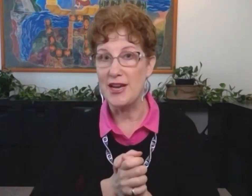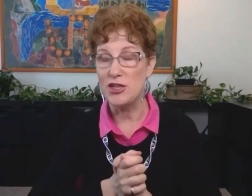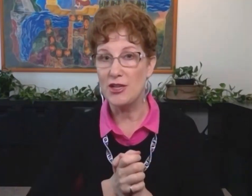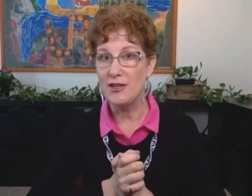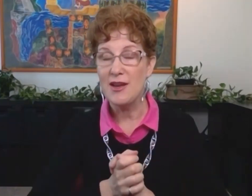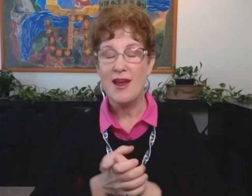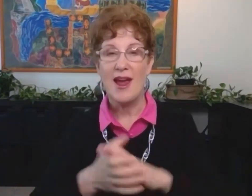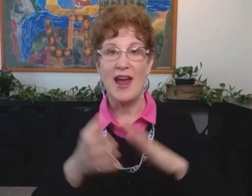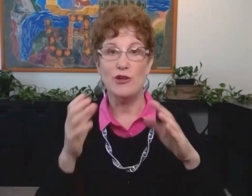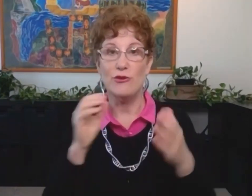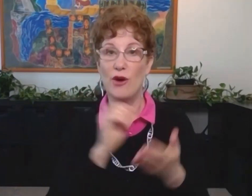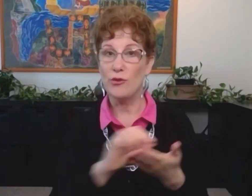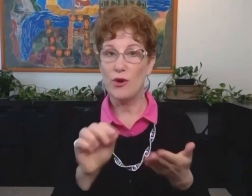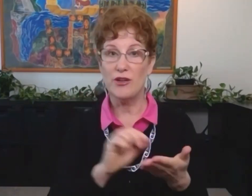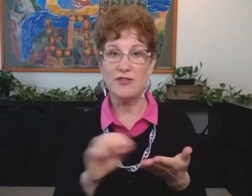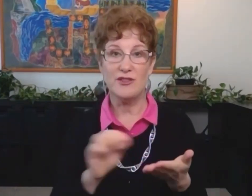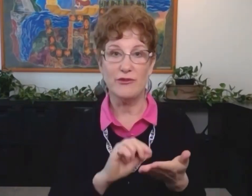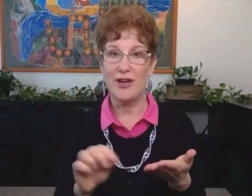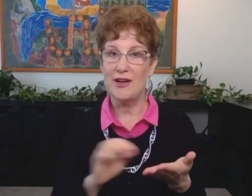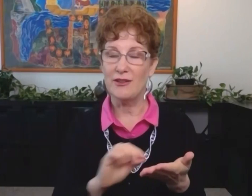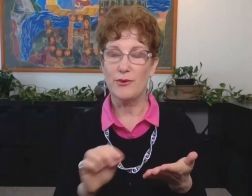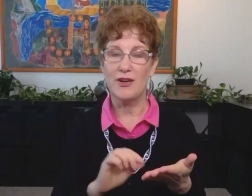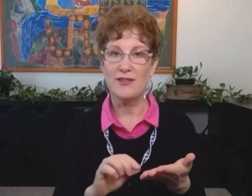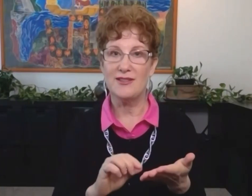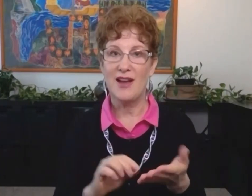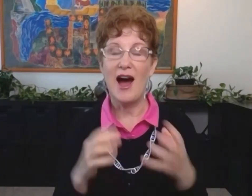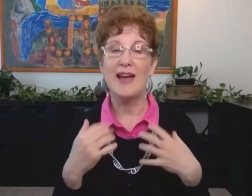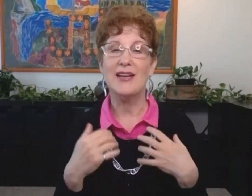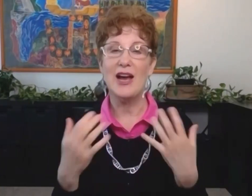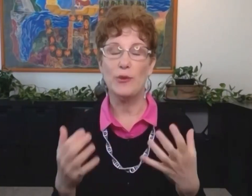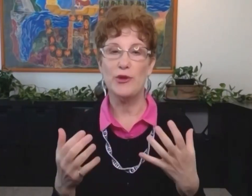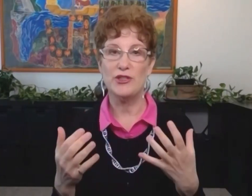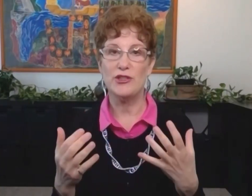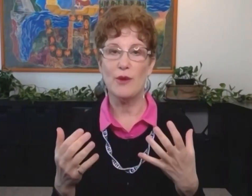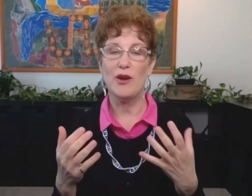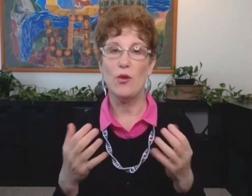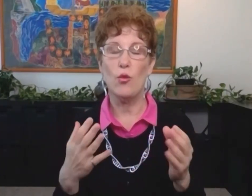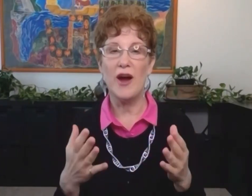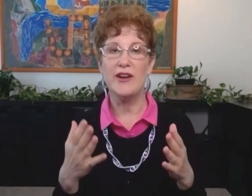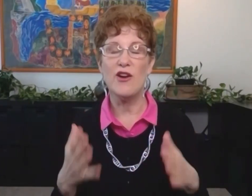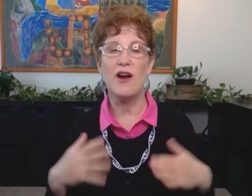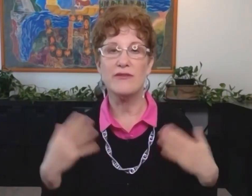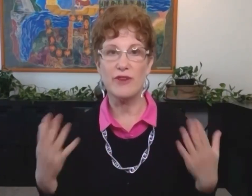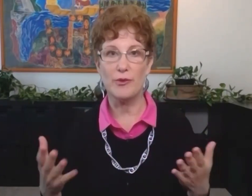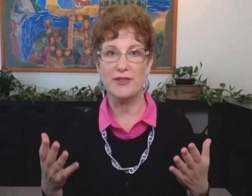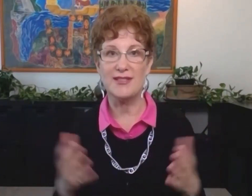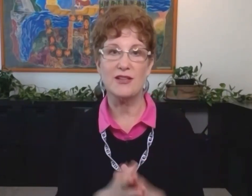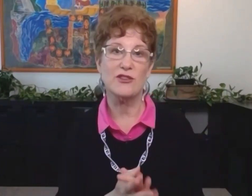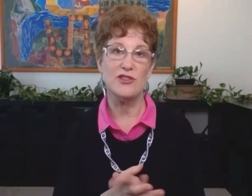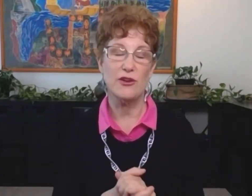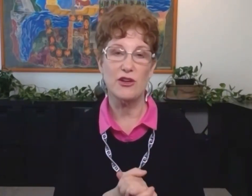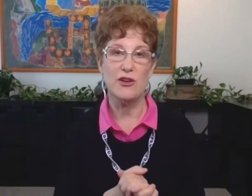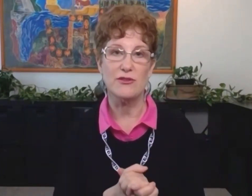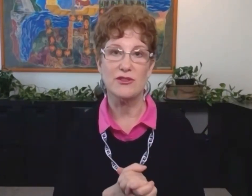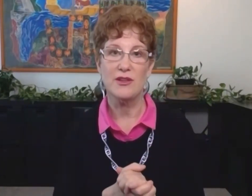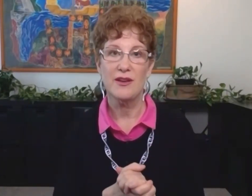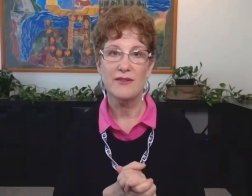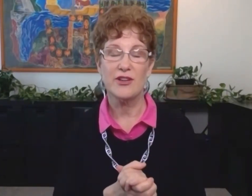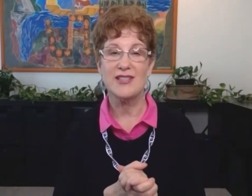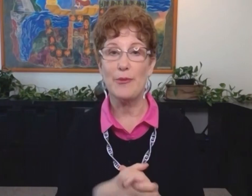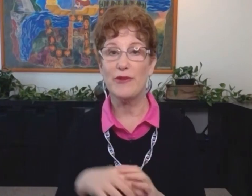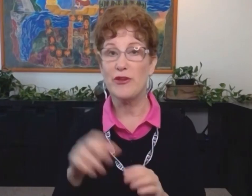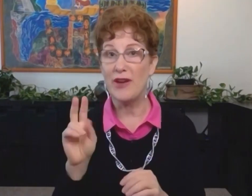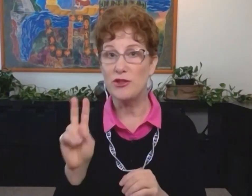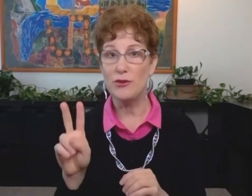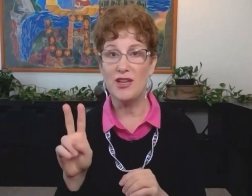need to give a presentation and you know the words, you've written all the words, I can help you determine what nonverbal signals you can use.